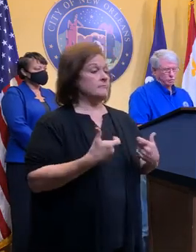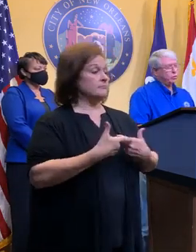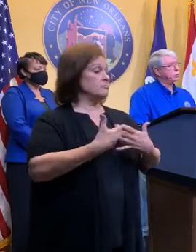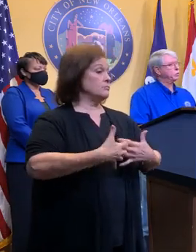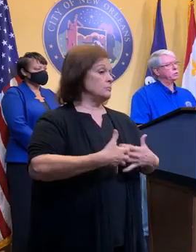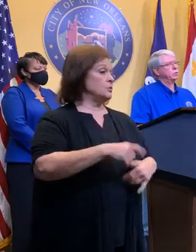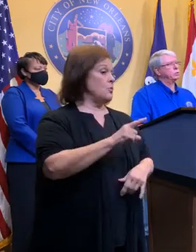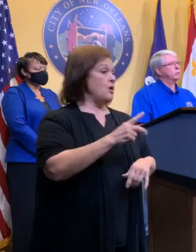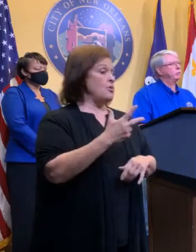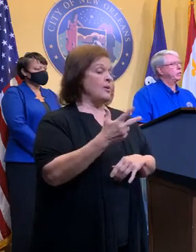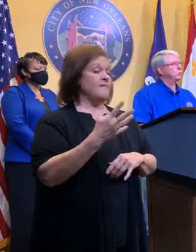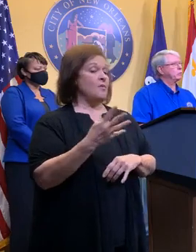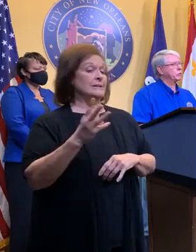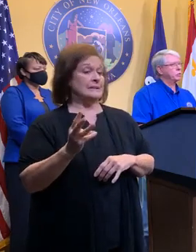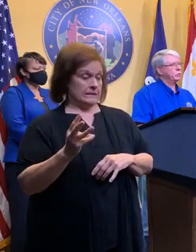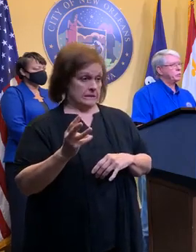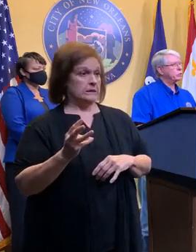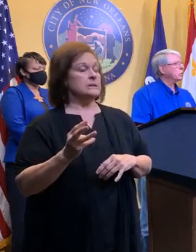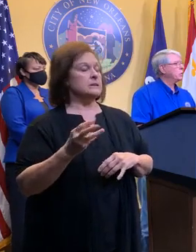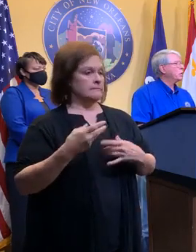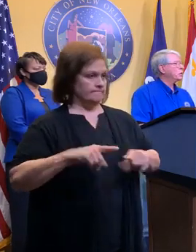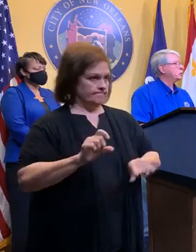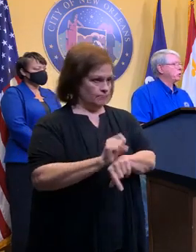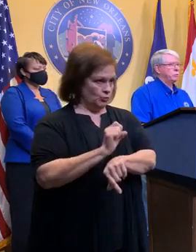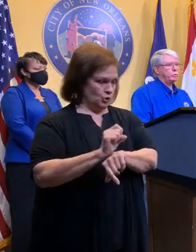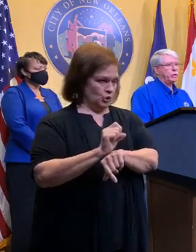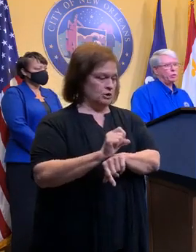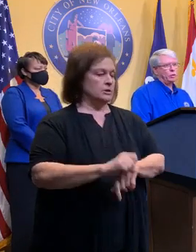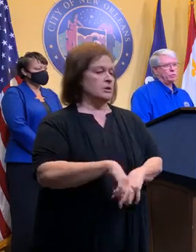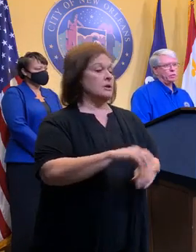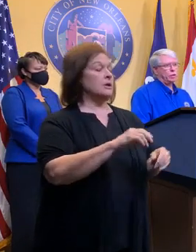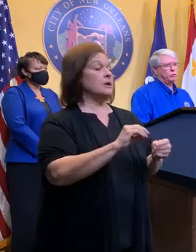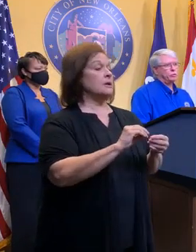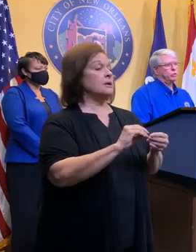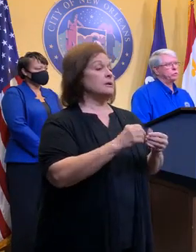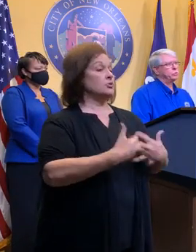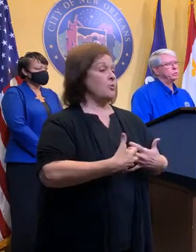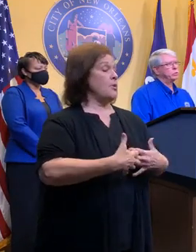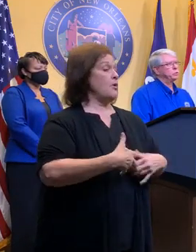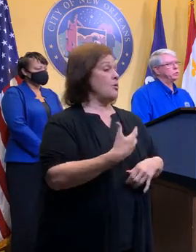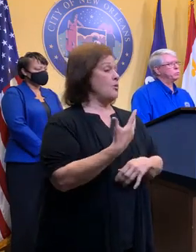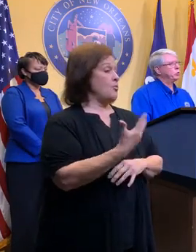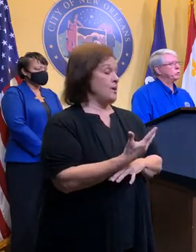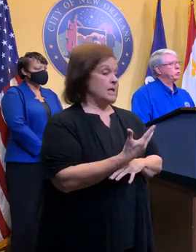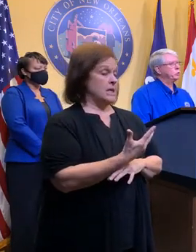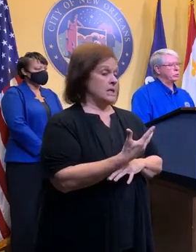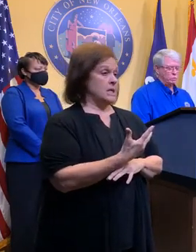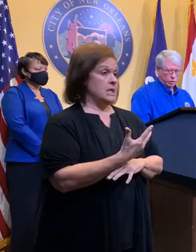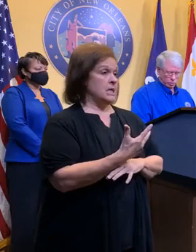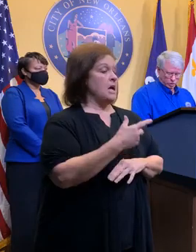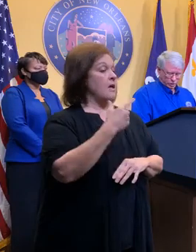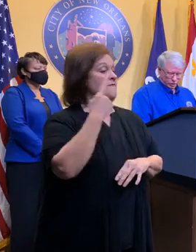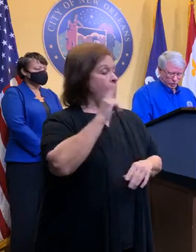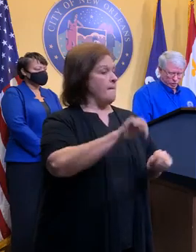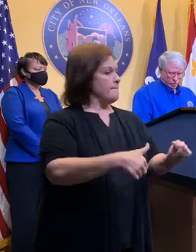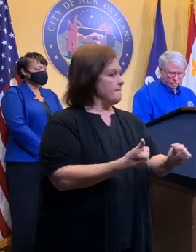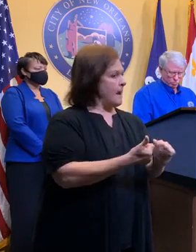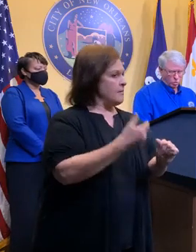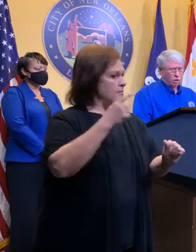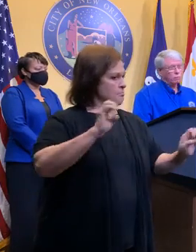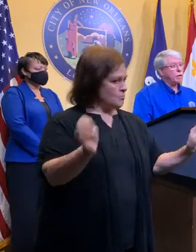3, 4, and 6 are available for service. Turbin 3, however, as usual, is emergency use only.